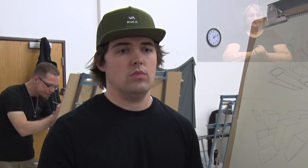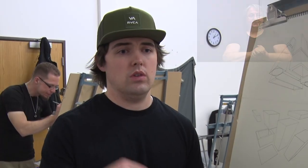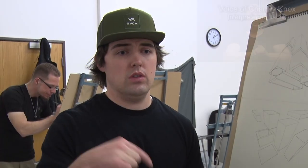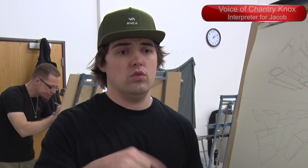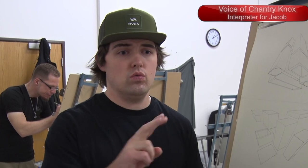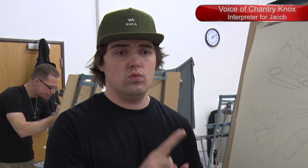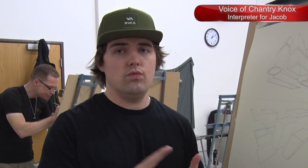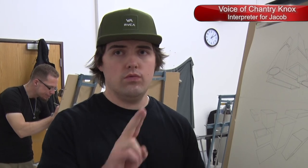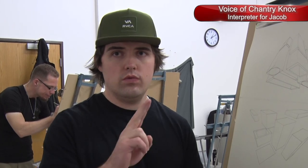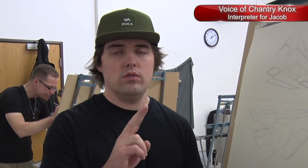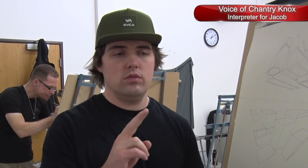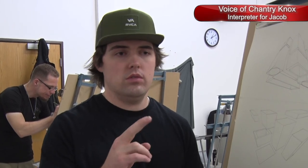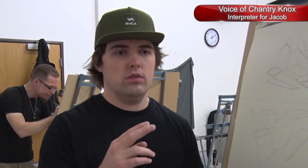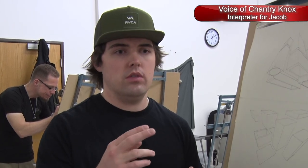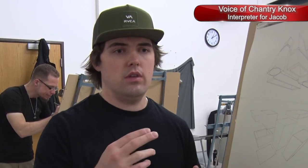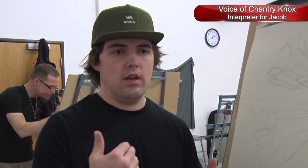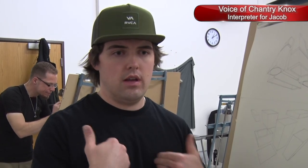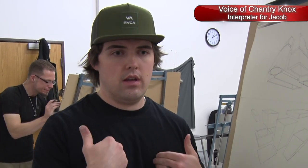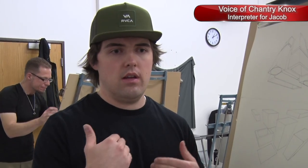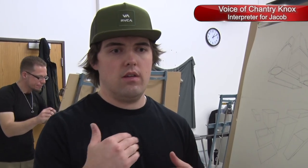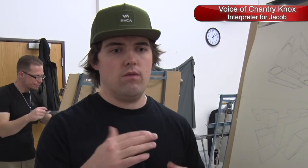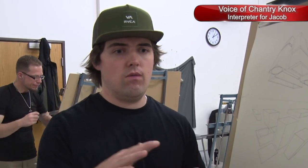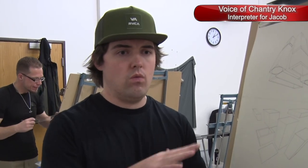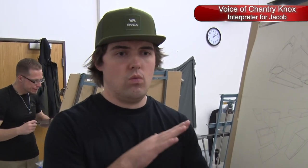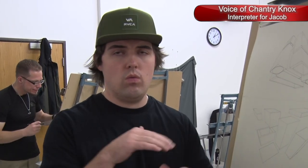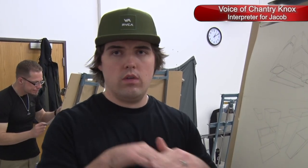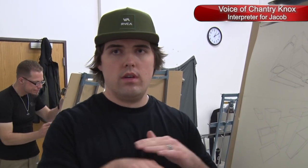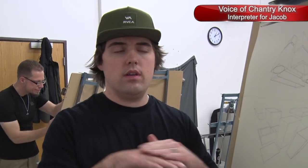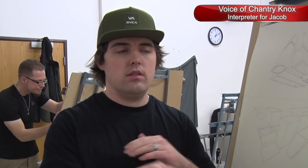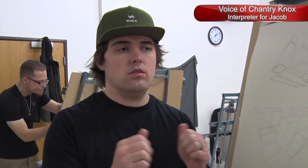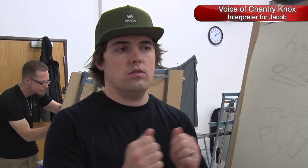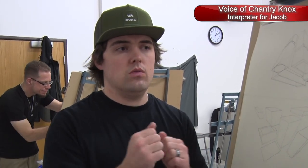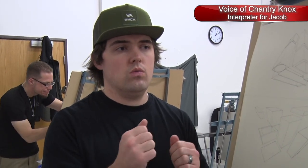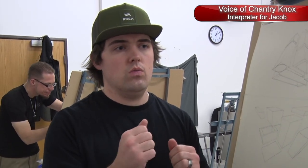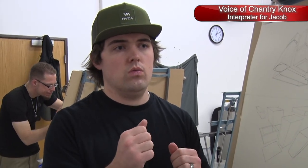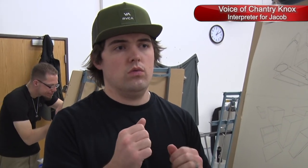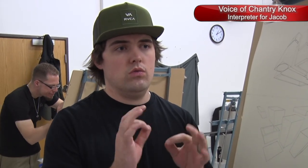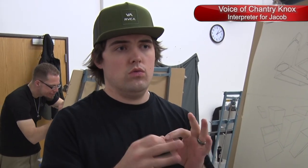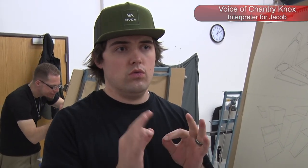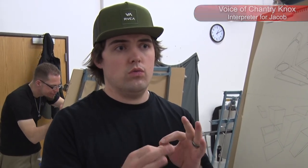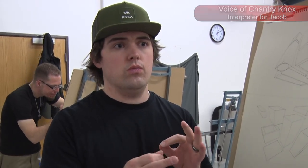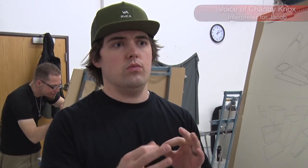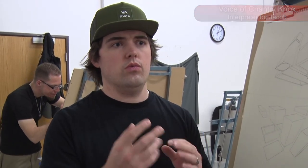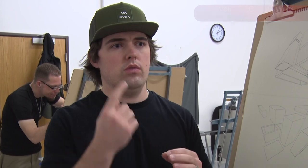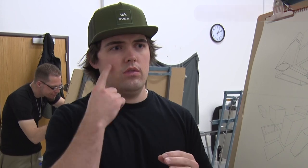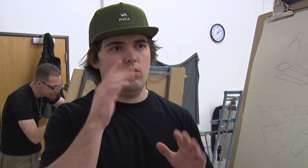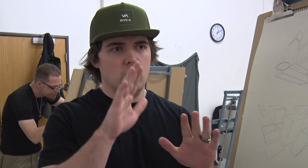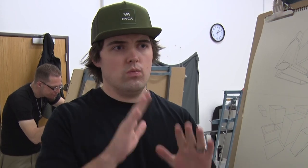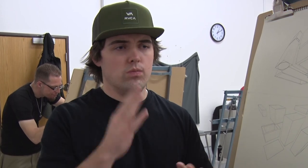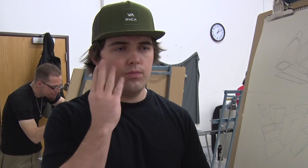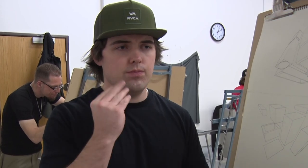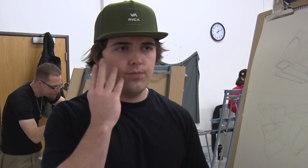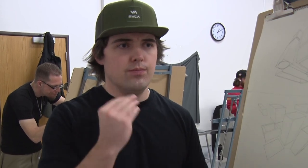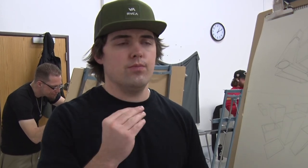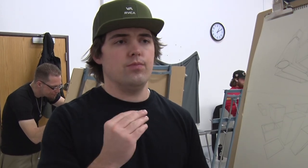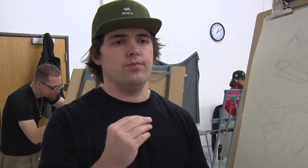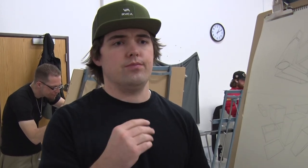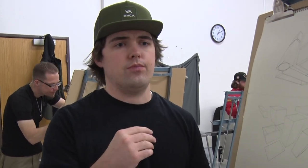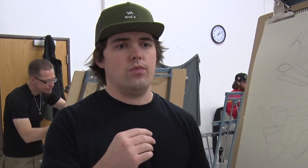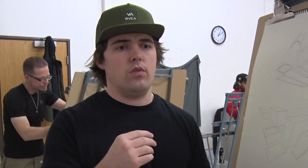I mean, this university has full access with interpreters, and so that's been a really